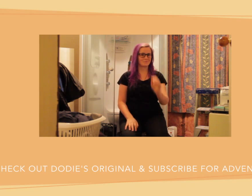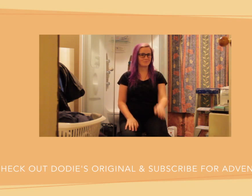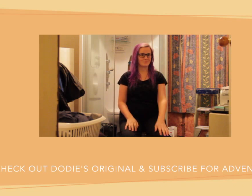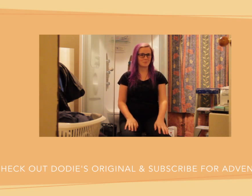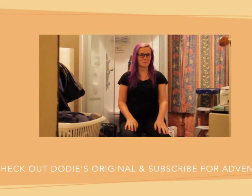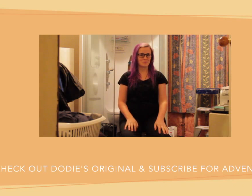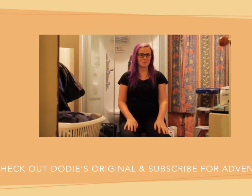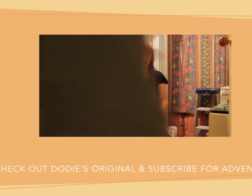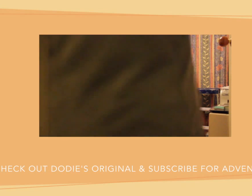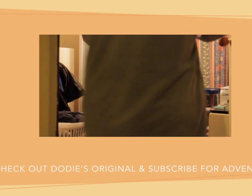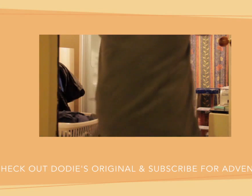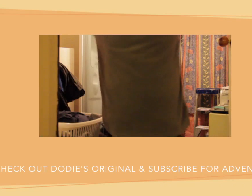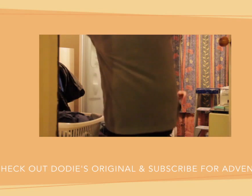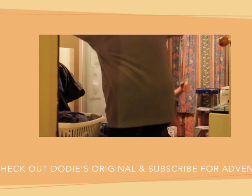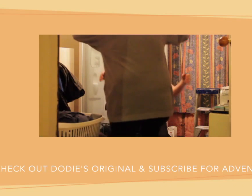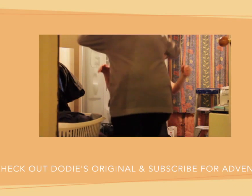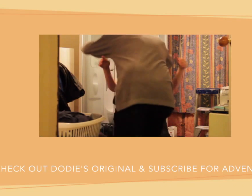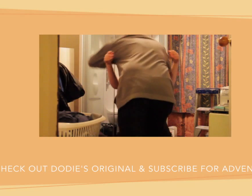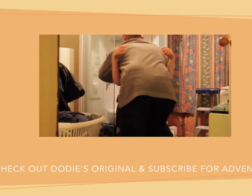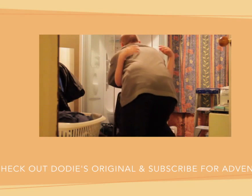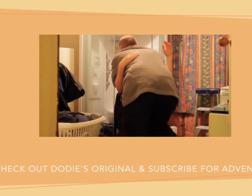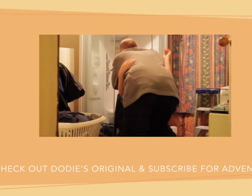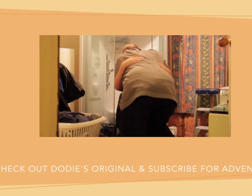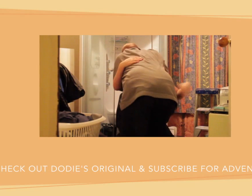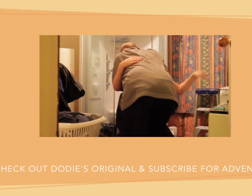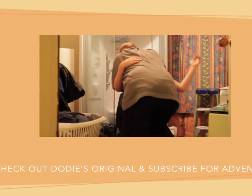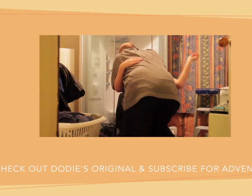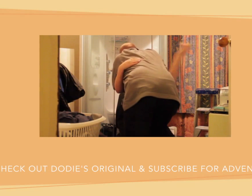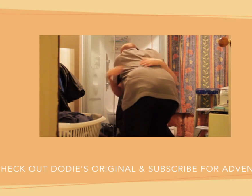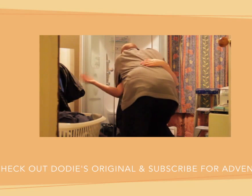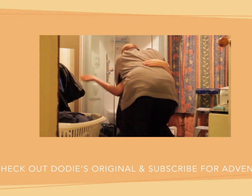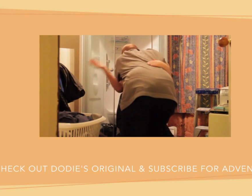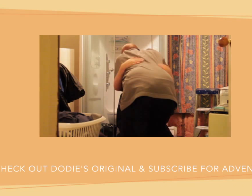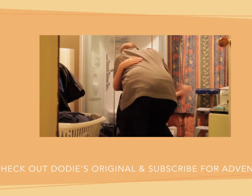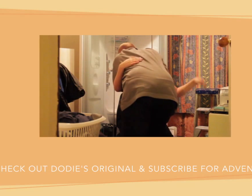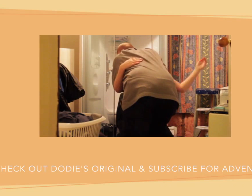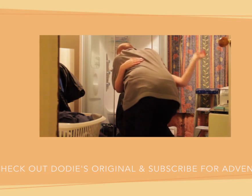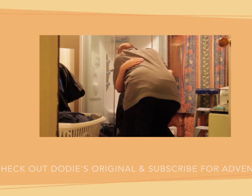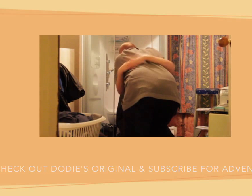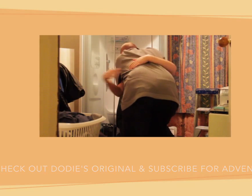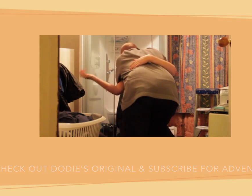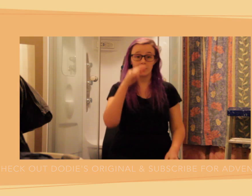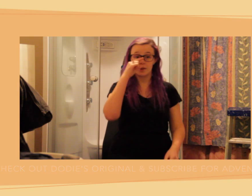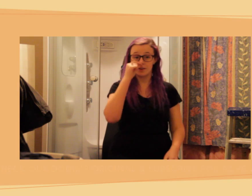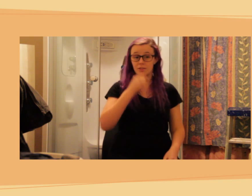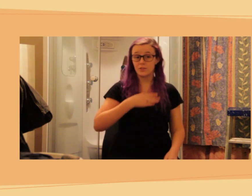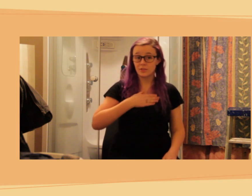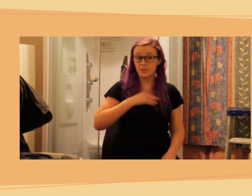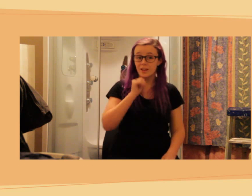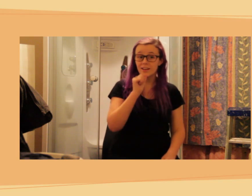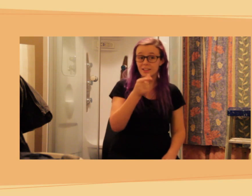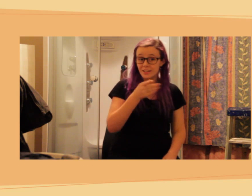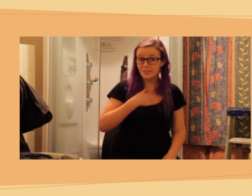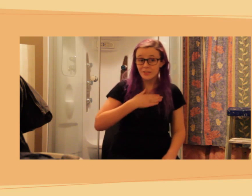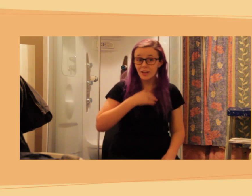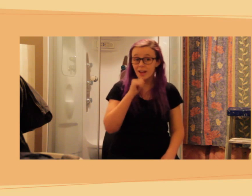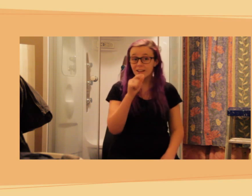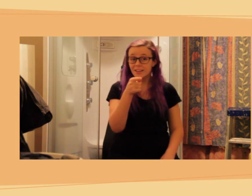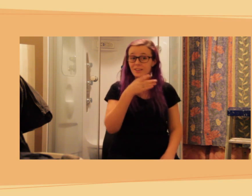You need a hug! Oh Dad, go away! I'm so sad. not sad. I need a big hug. You can like it if you like it